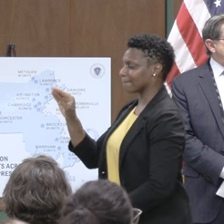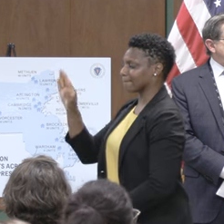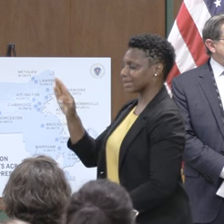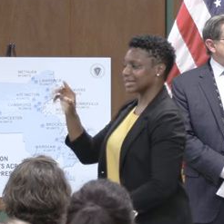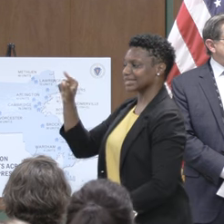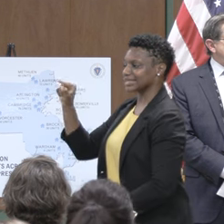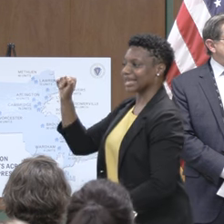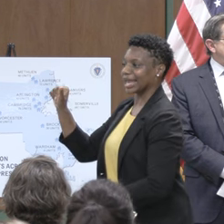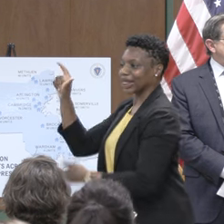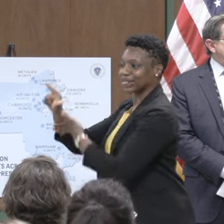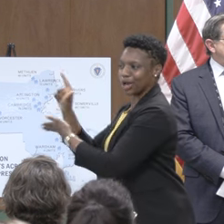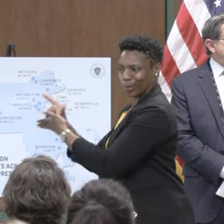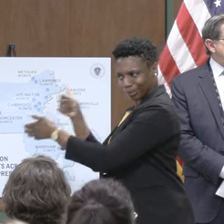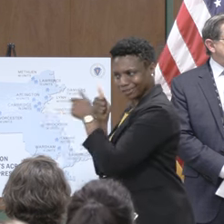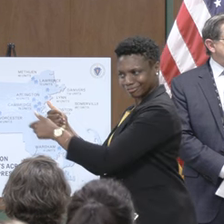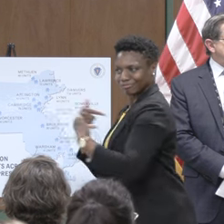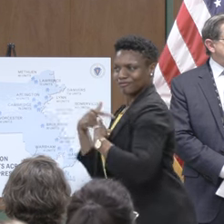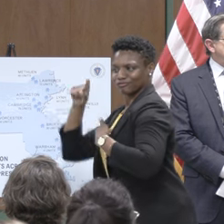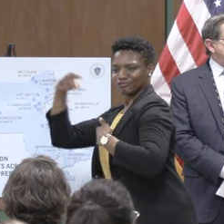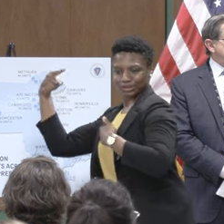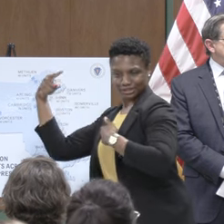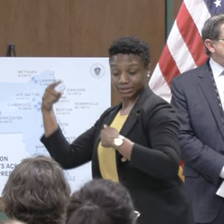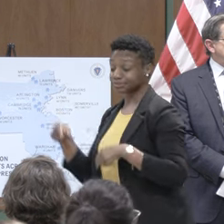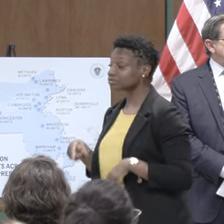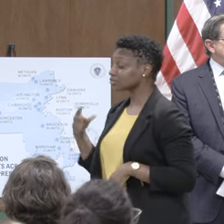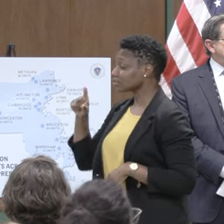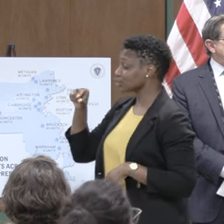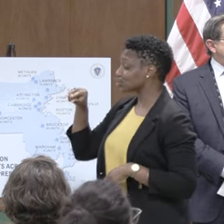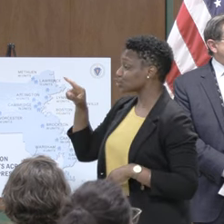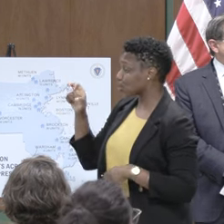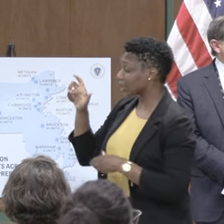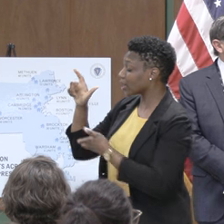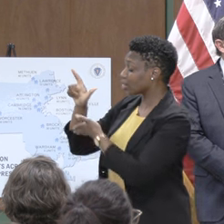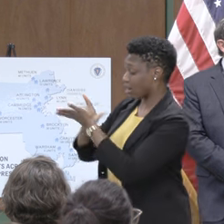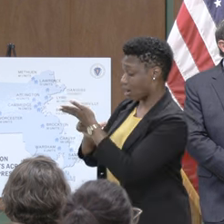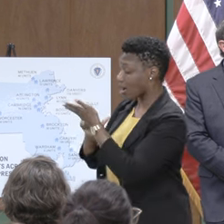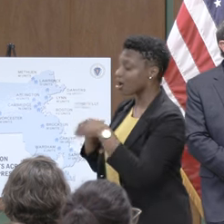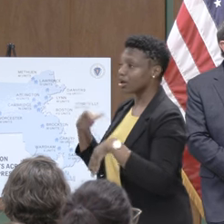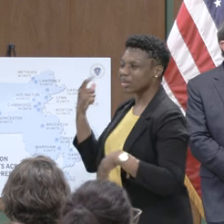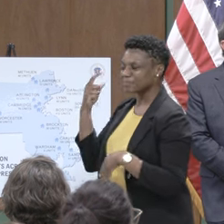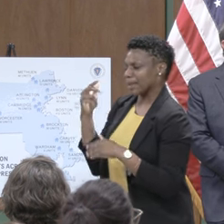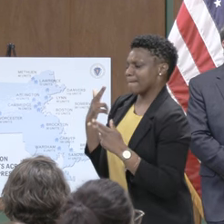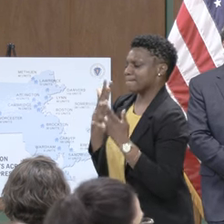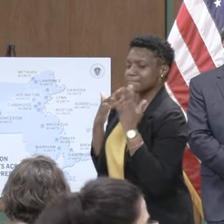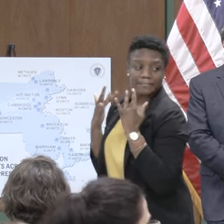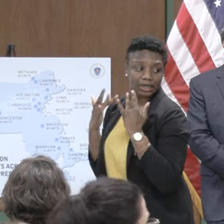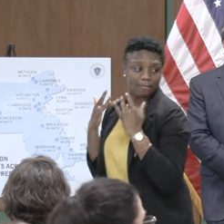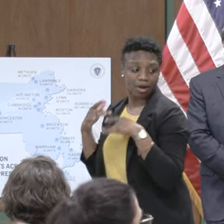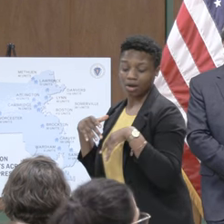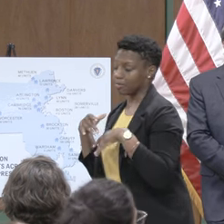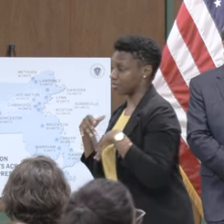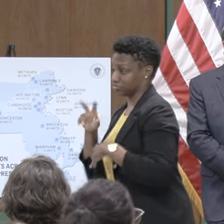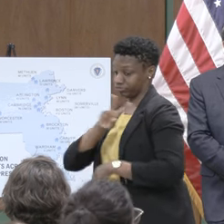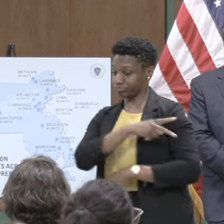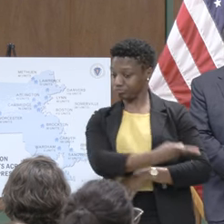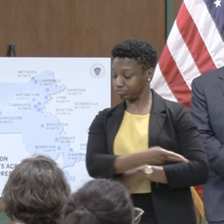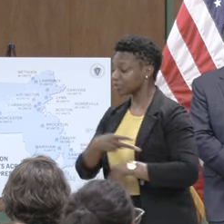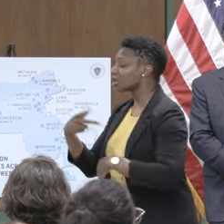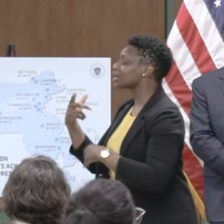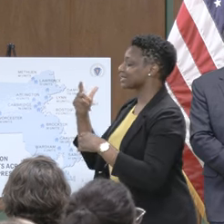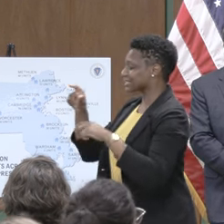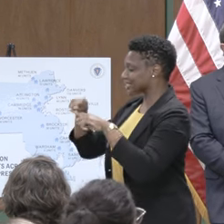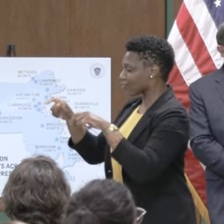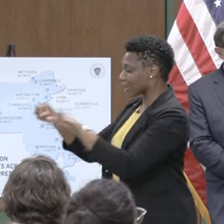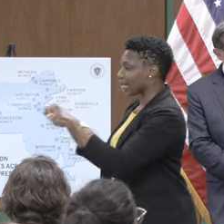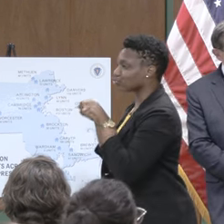the zoning that we passed in 2020 required only minimal adjustments to the minimum densities in a couple of very distinct